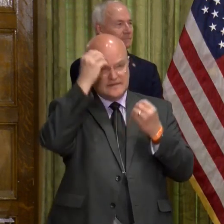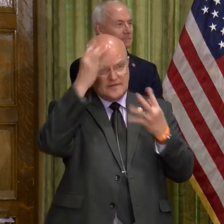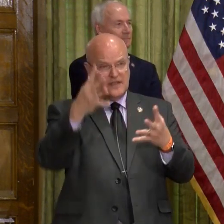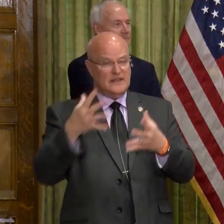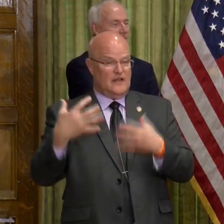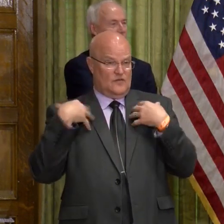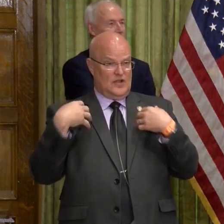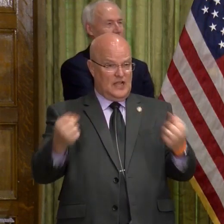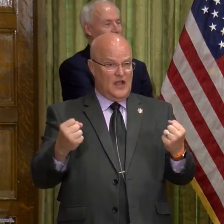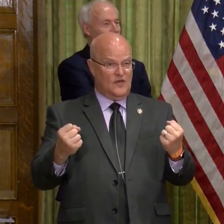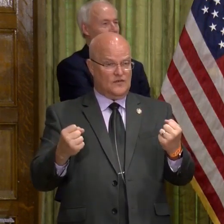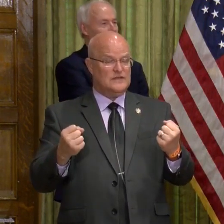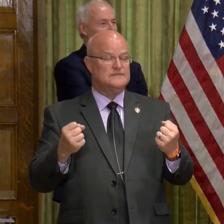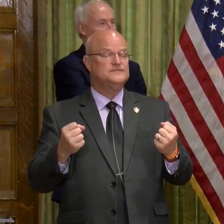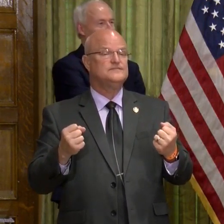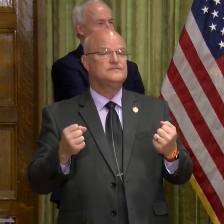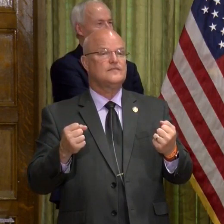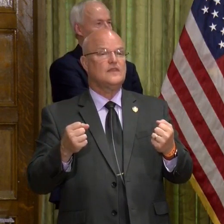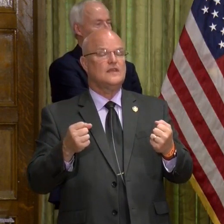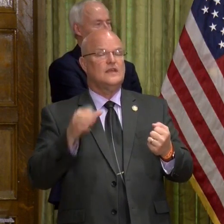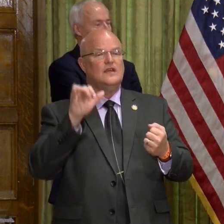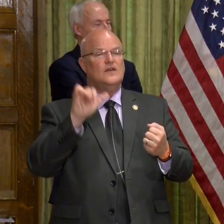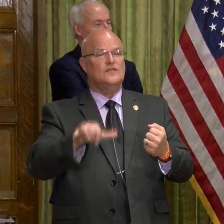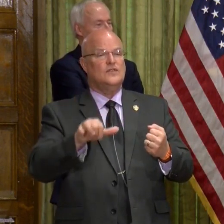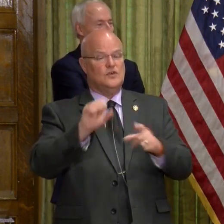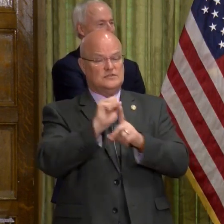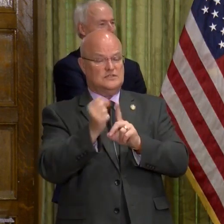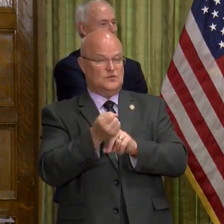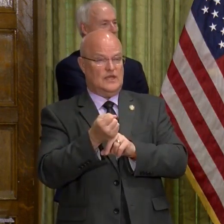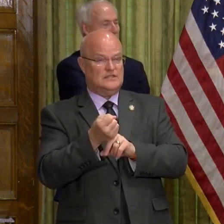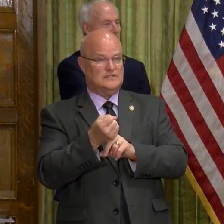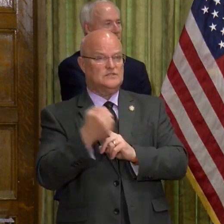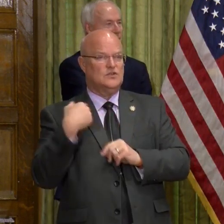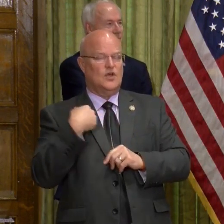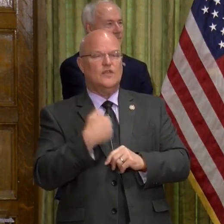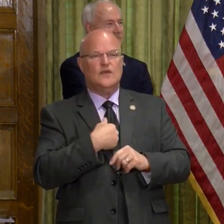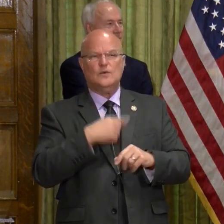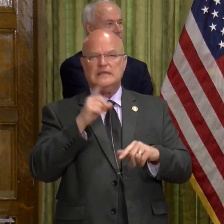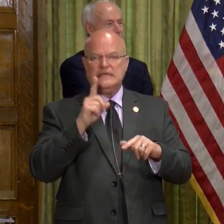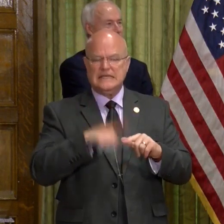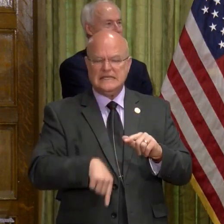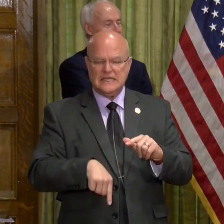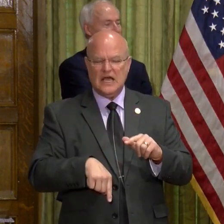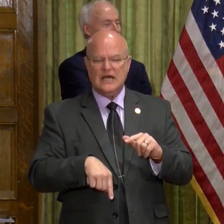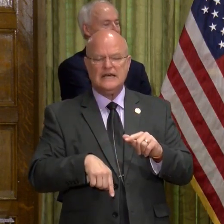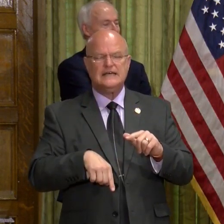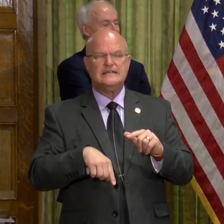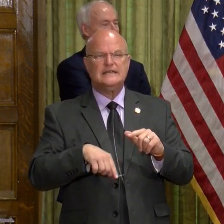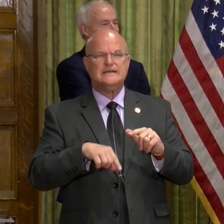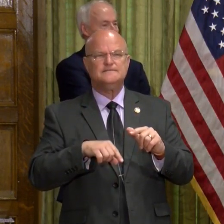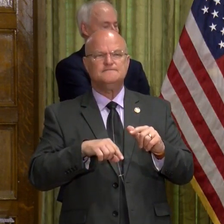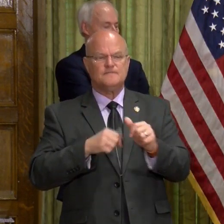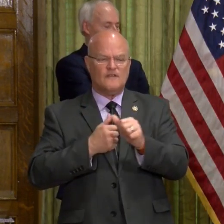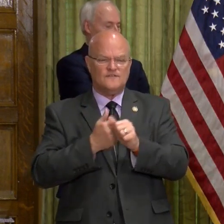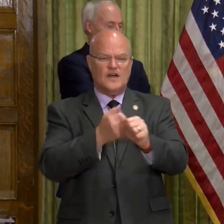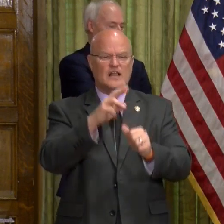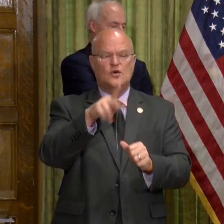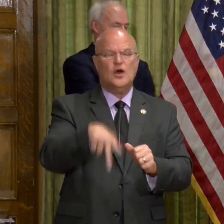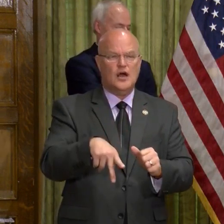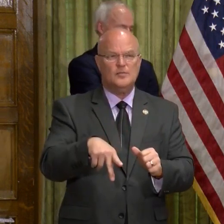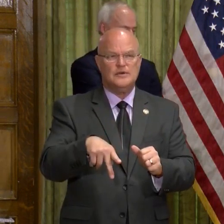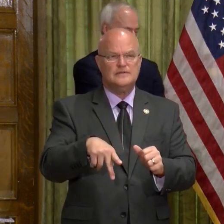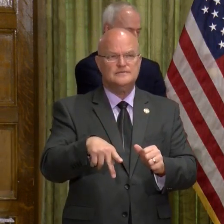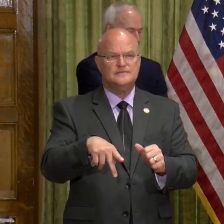recovered symptomatically. For those situations in which we cannot follow up,